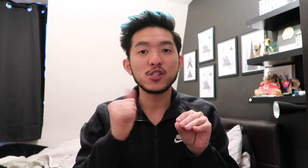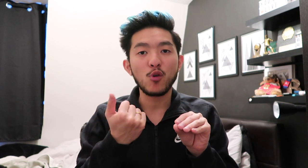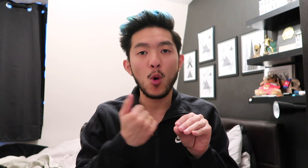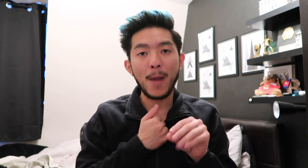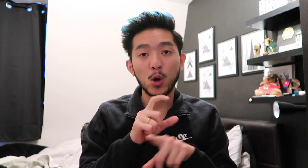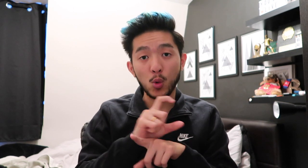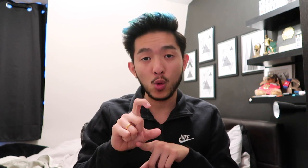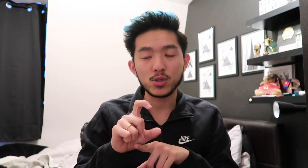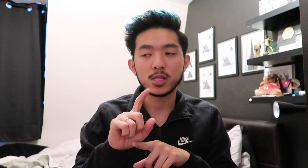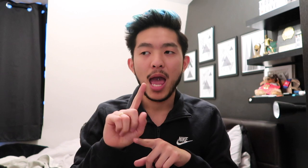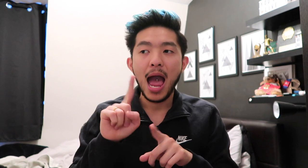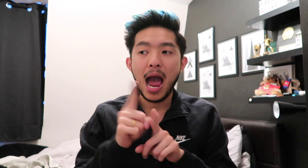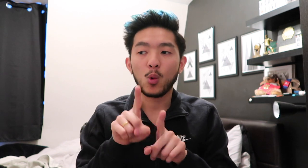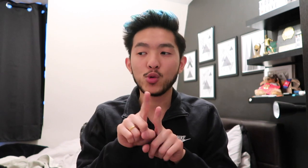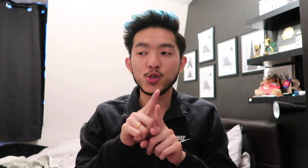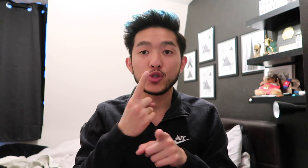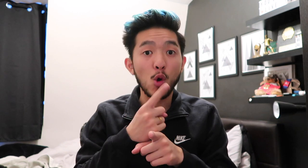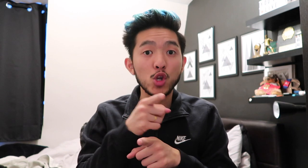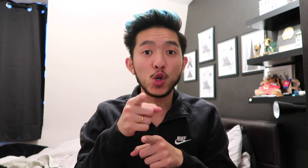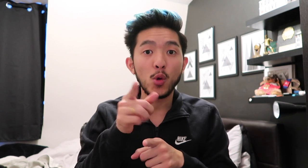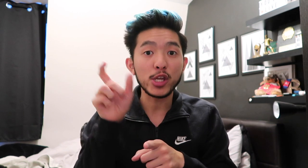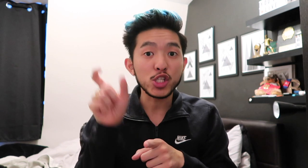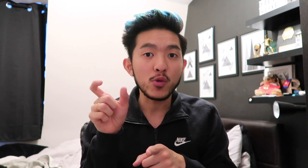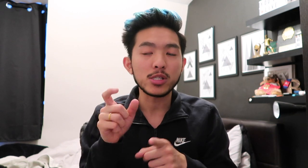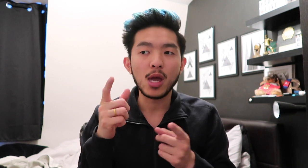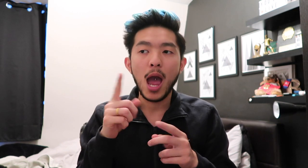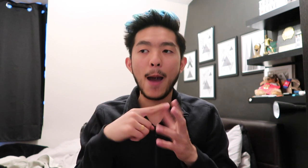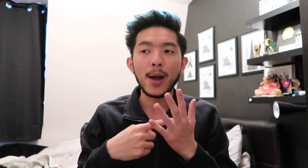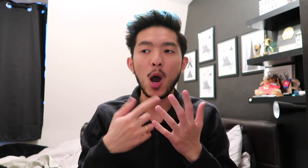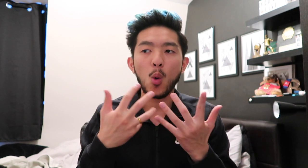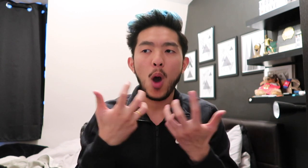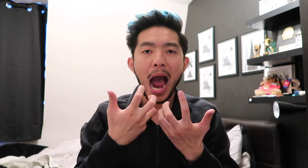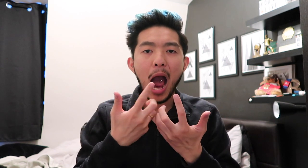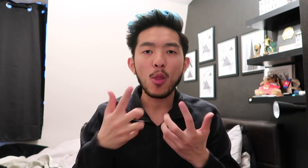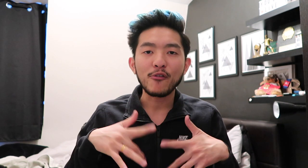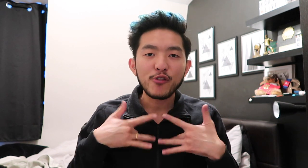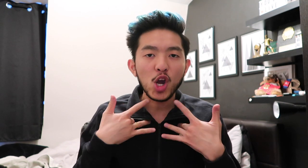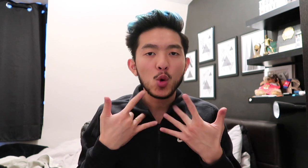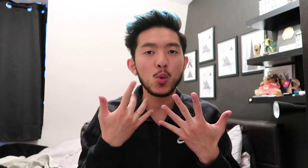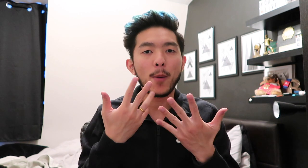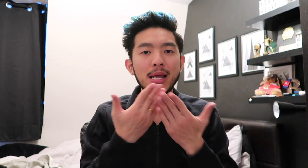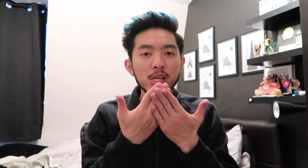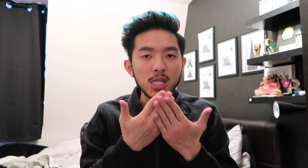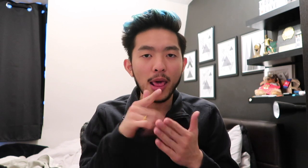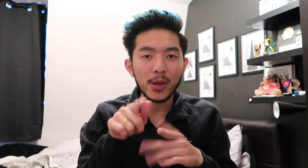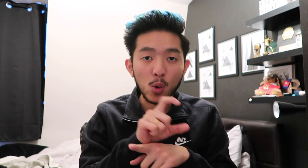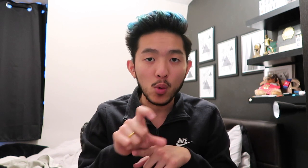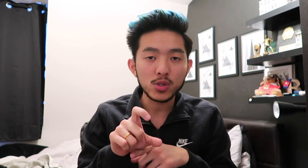for my course. I want to talk to you the series about how they feel about selling the course.